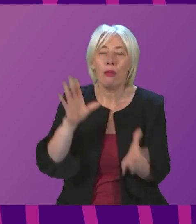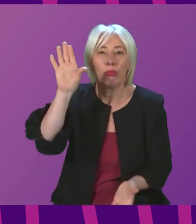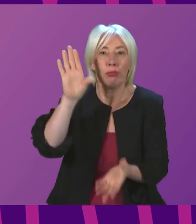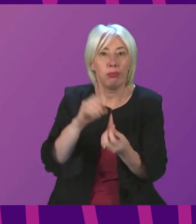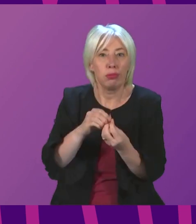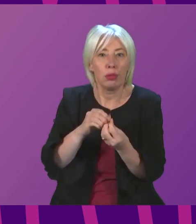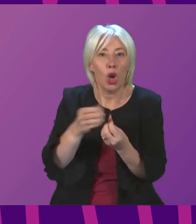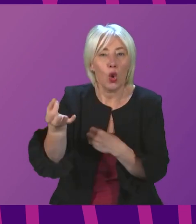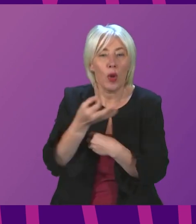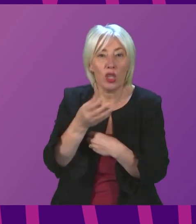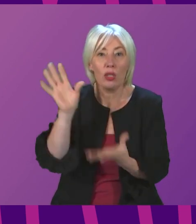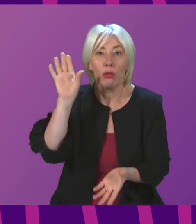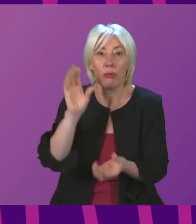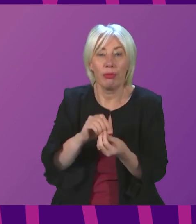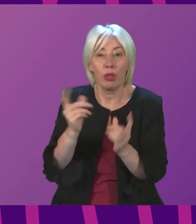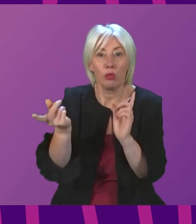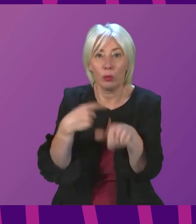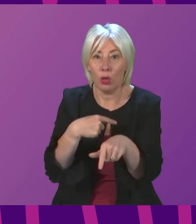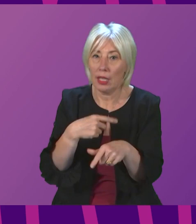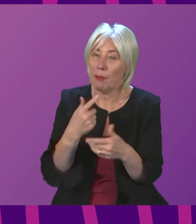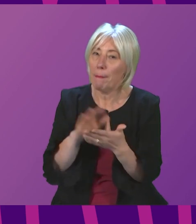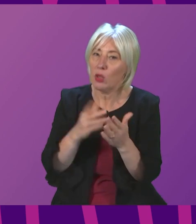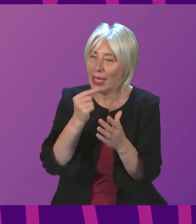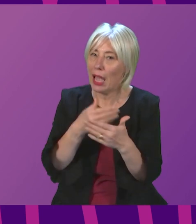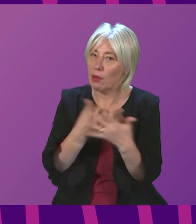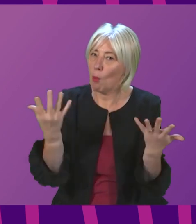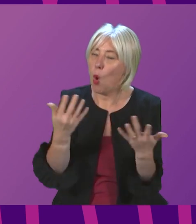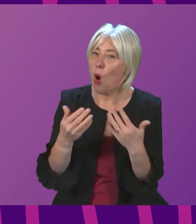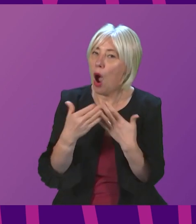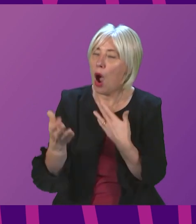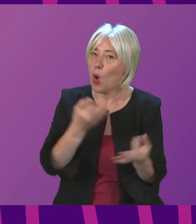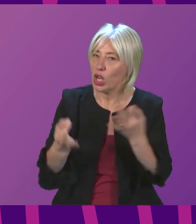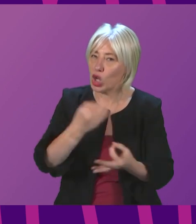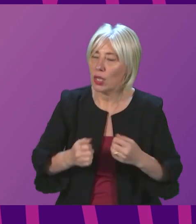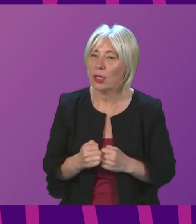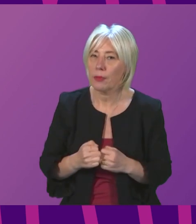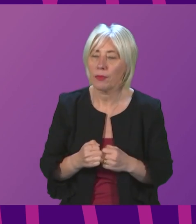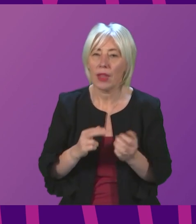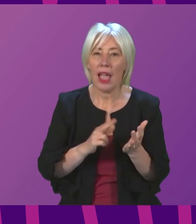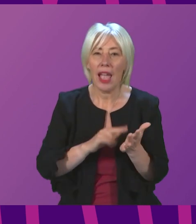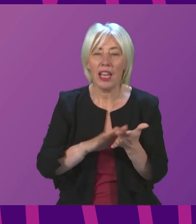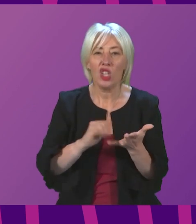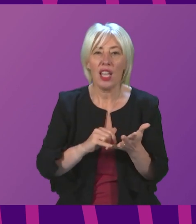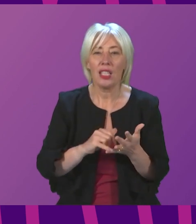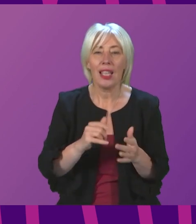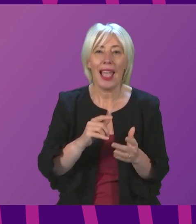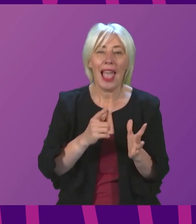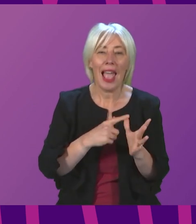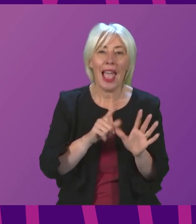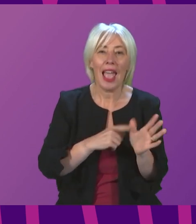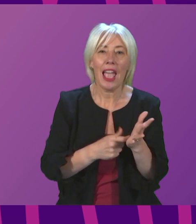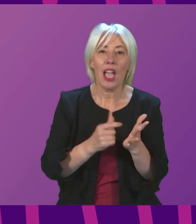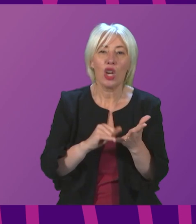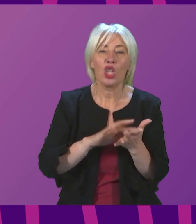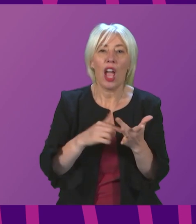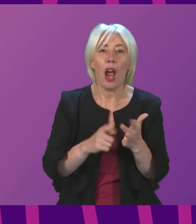more members we will be able to include, and I call Kenneth Gibson. Thank you, presiding officer. NHS Ayrshire Narn has suspended all but what they deem